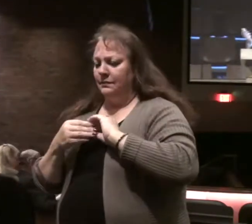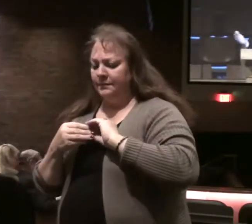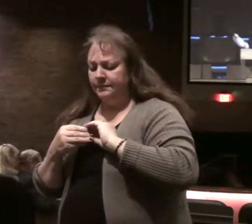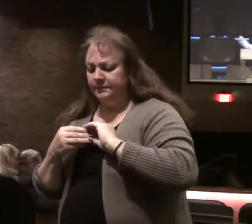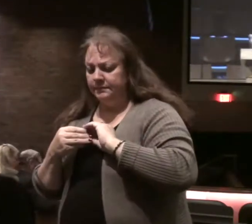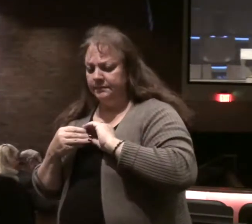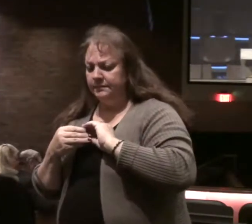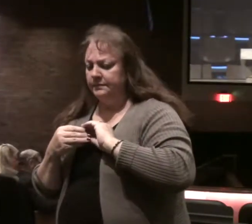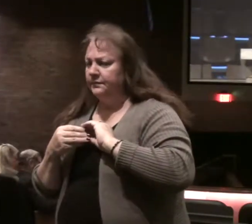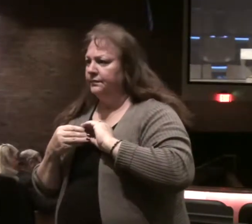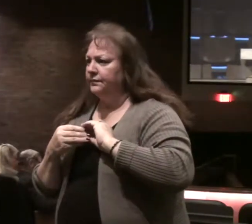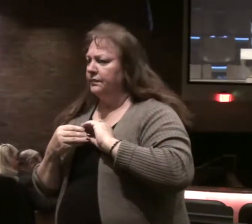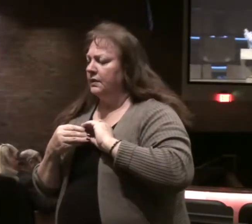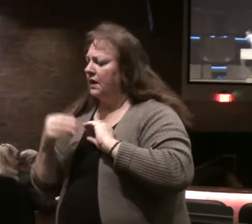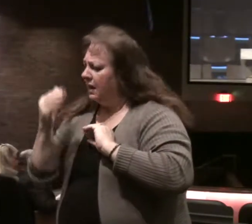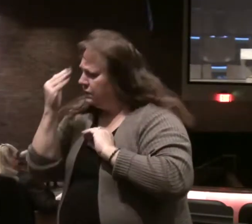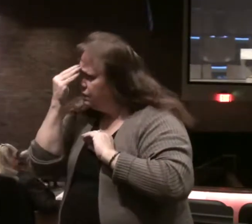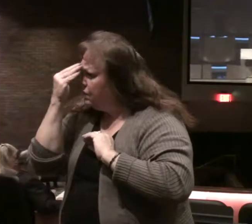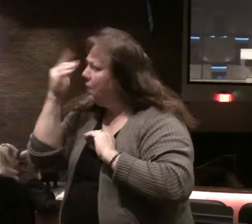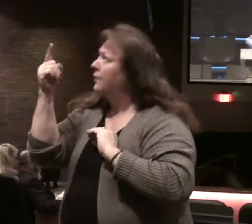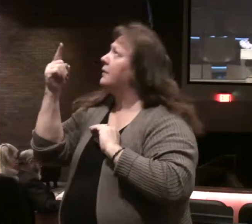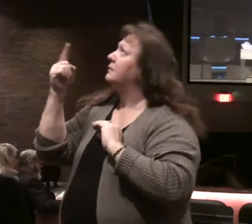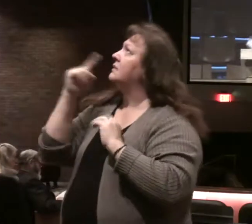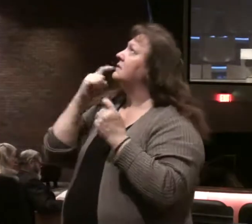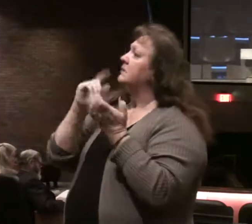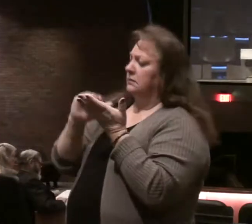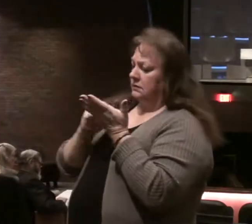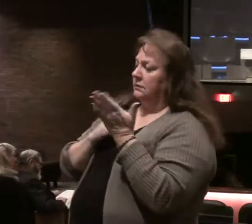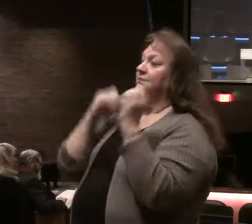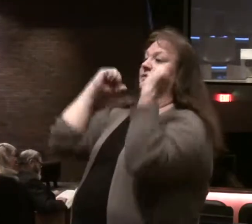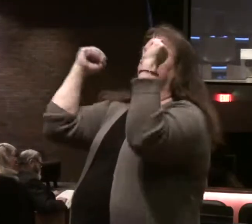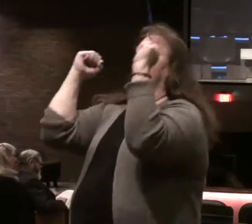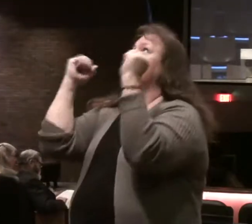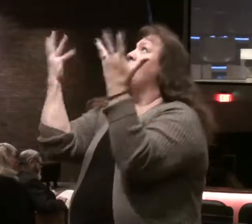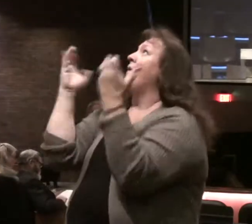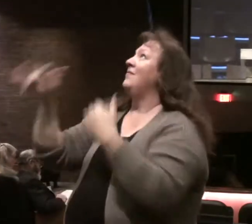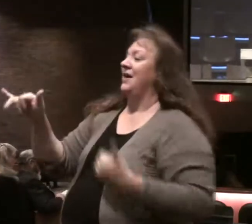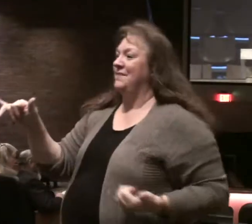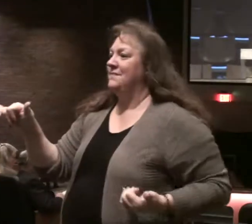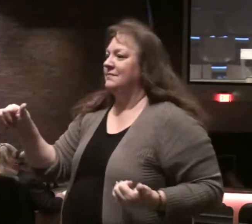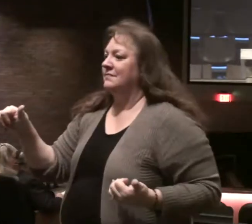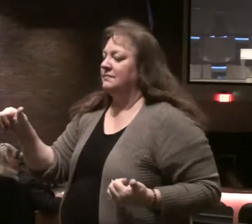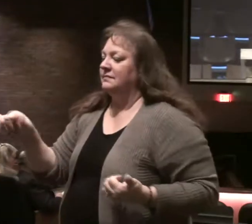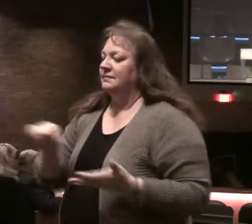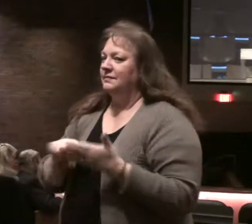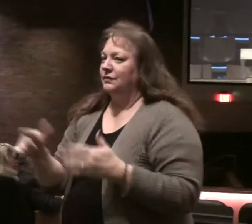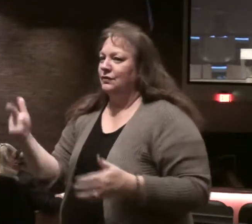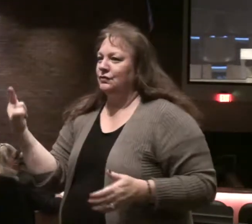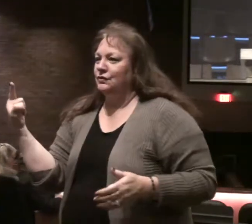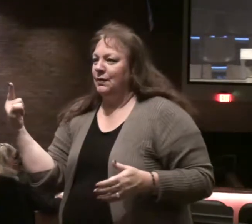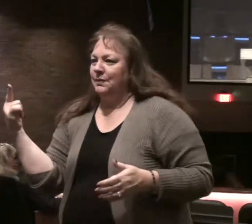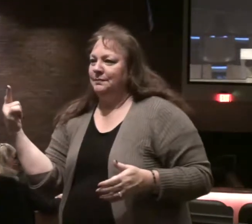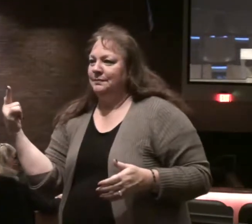gospel you can know the Lord has ever since forgiven immediately oh boy give me that but verse 21